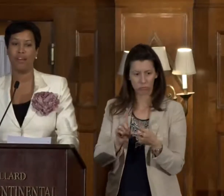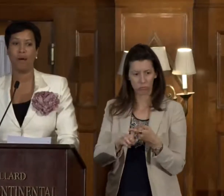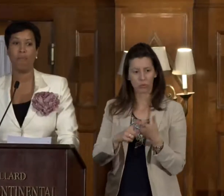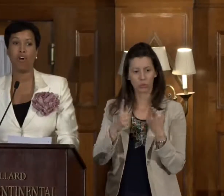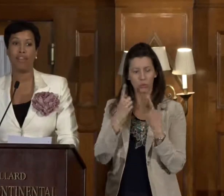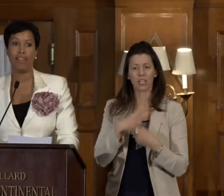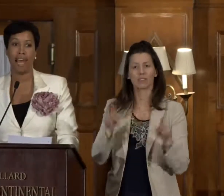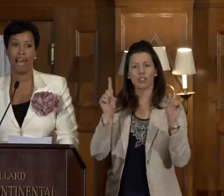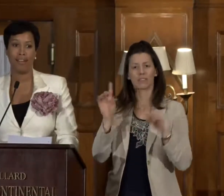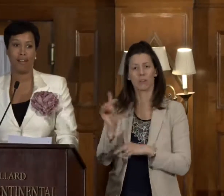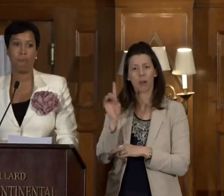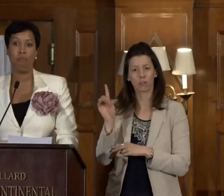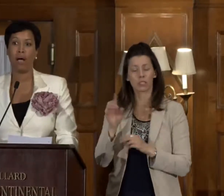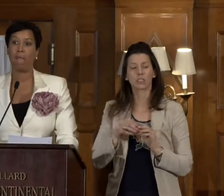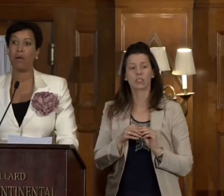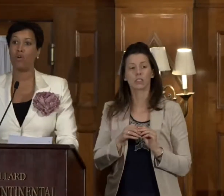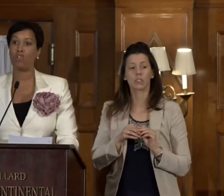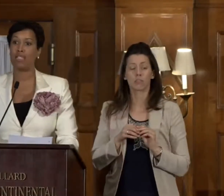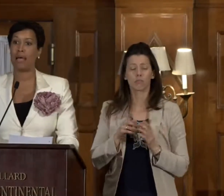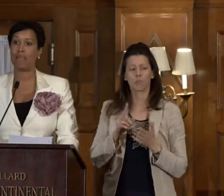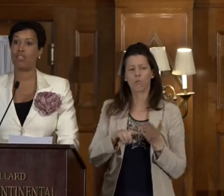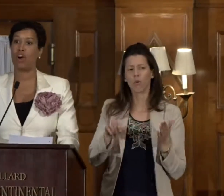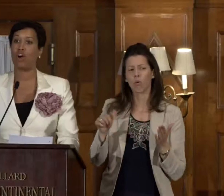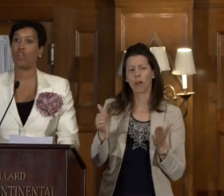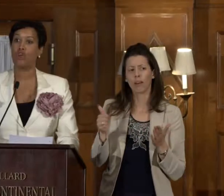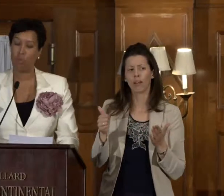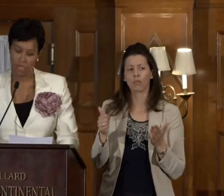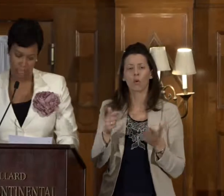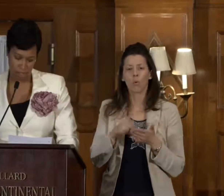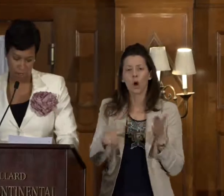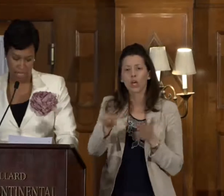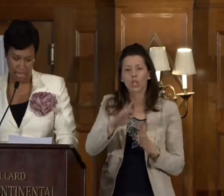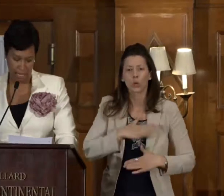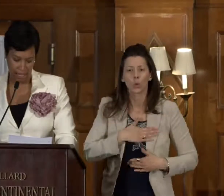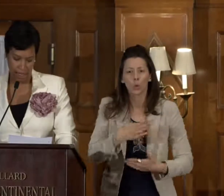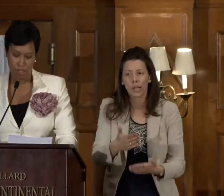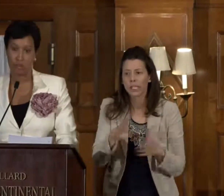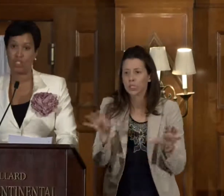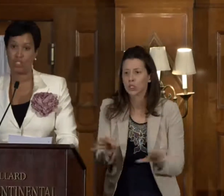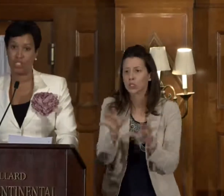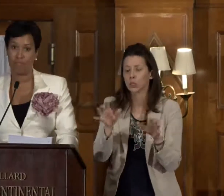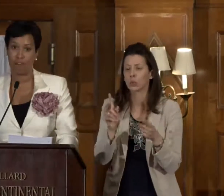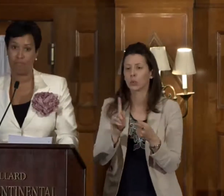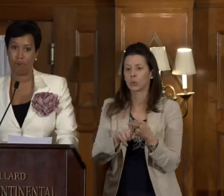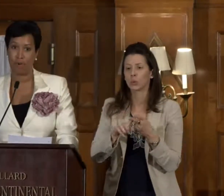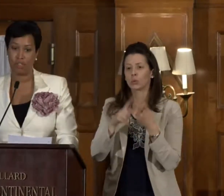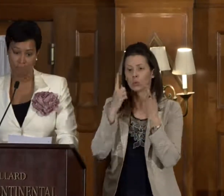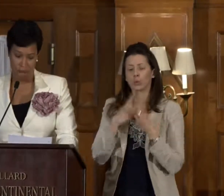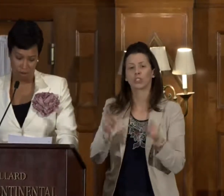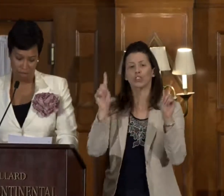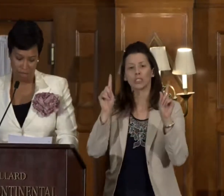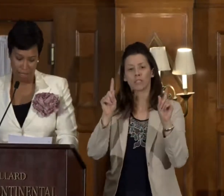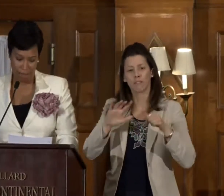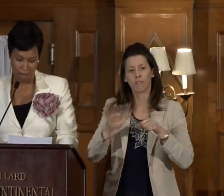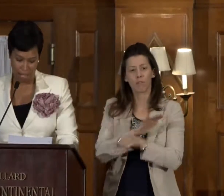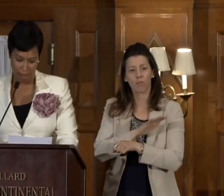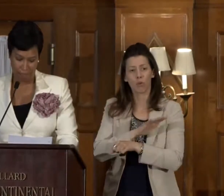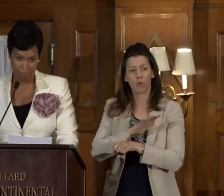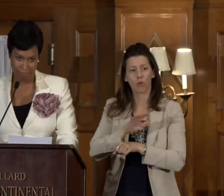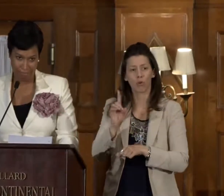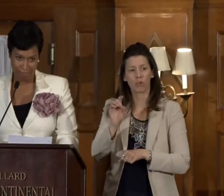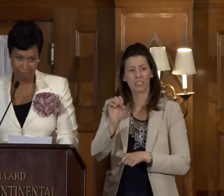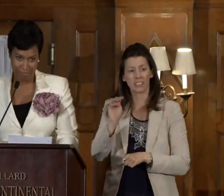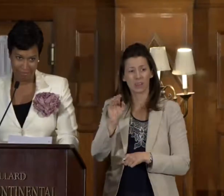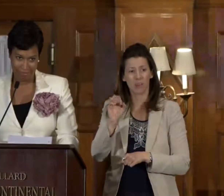More than that, what bold steps are you willing to take to achieve full democracy? Think about